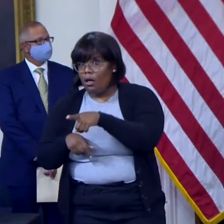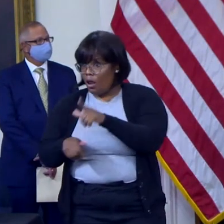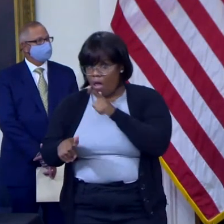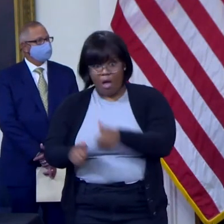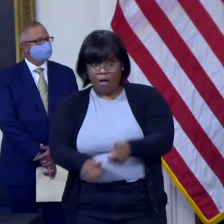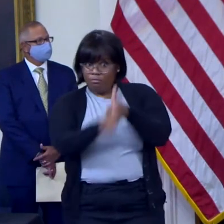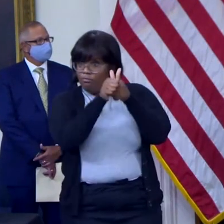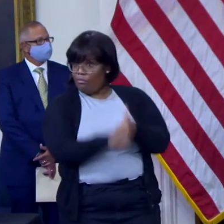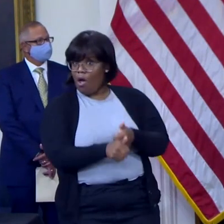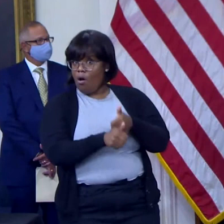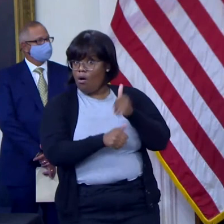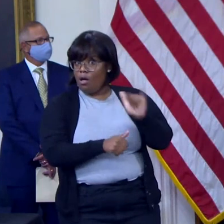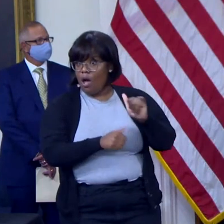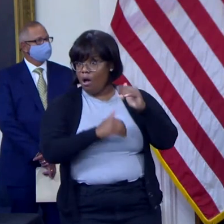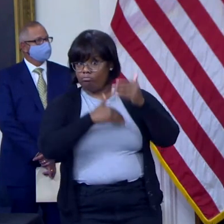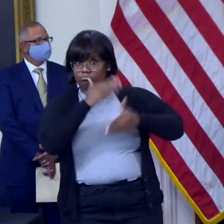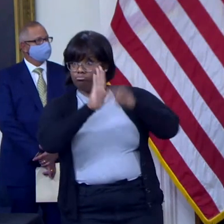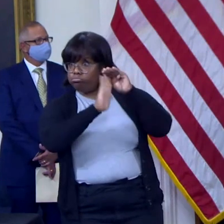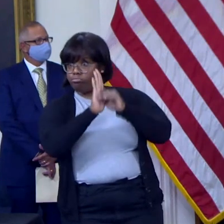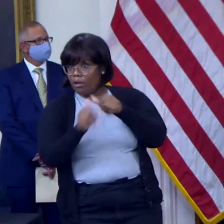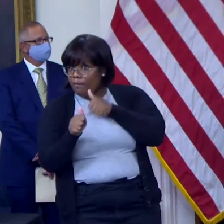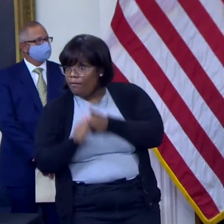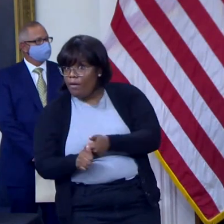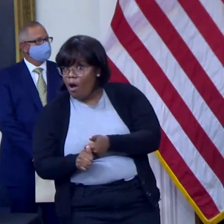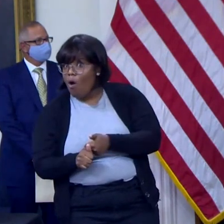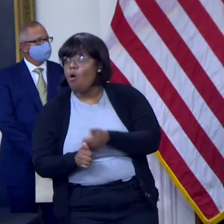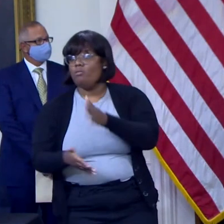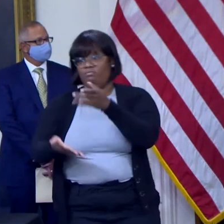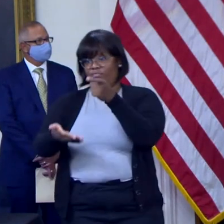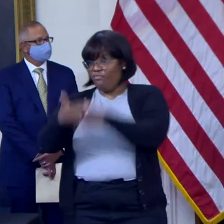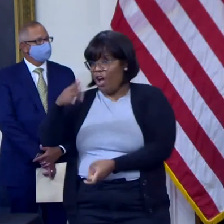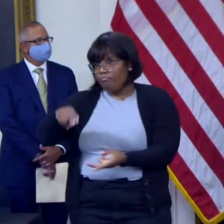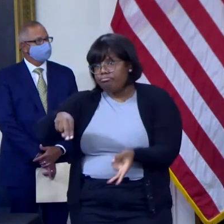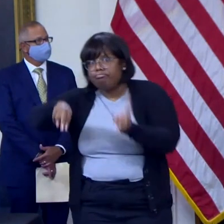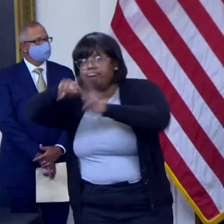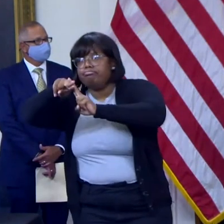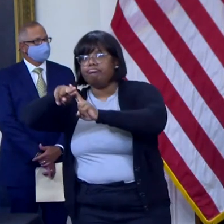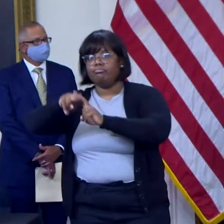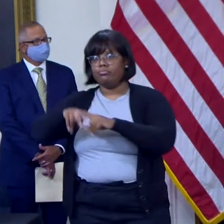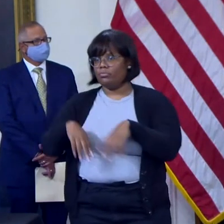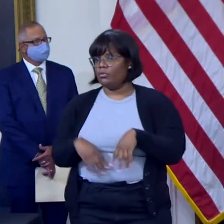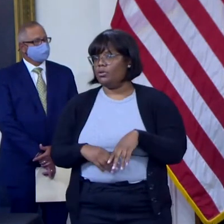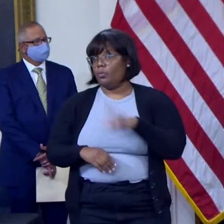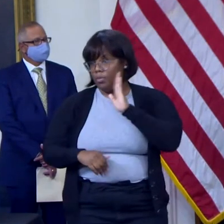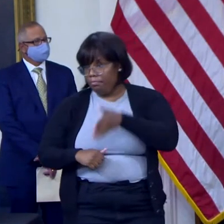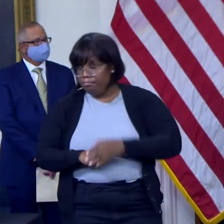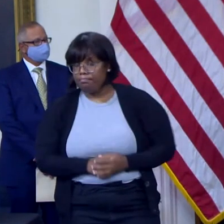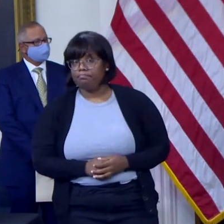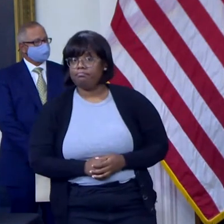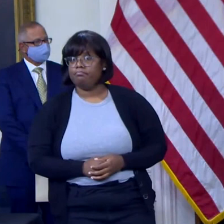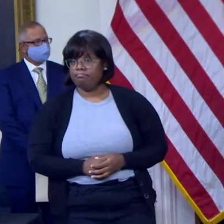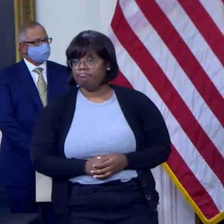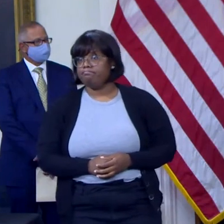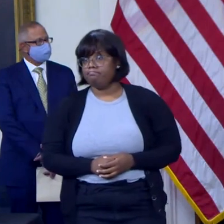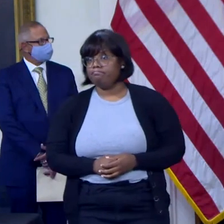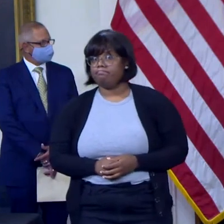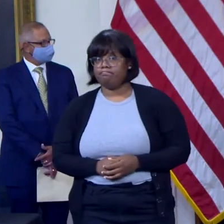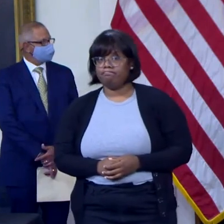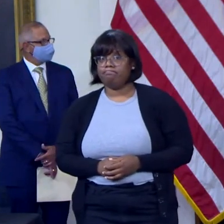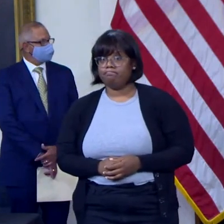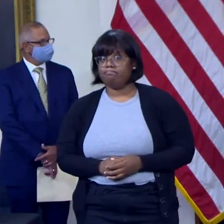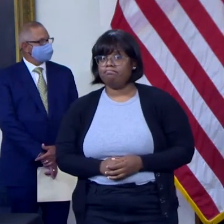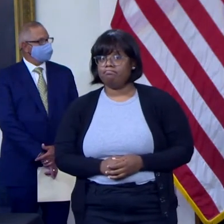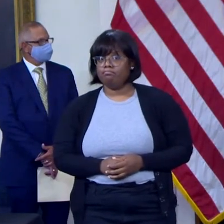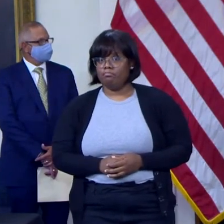department protocols and or which persistently fail to report their vaccination data. We are also doubling the fines